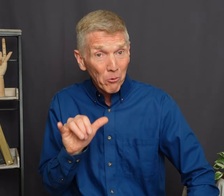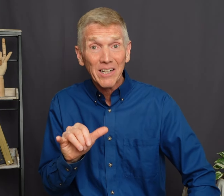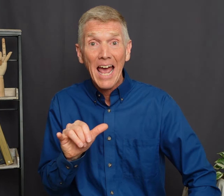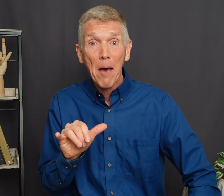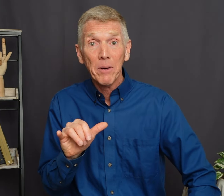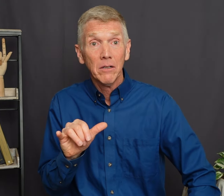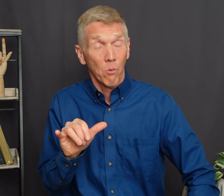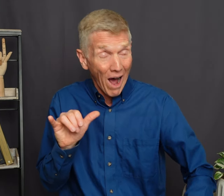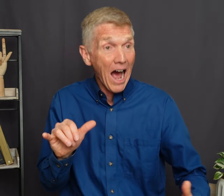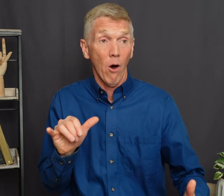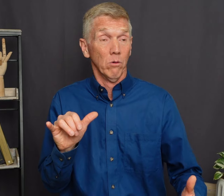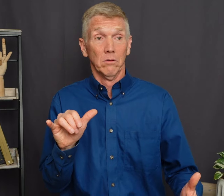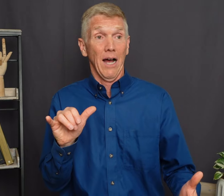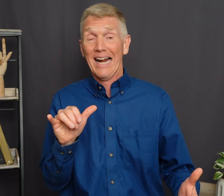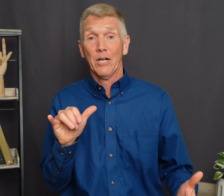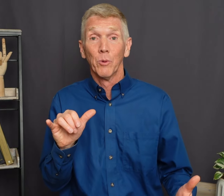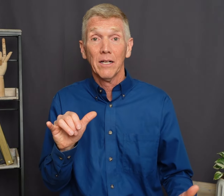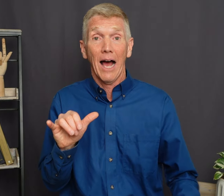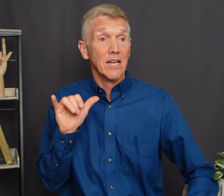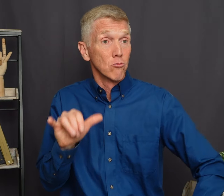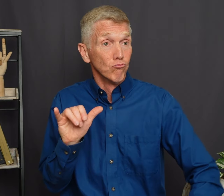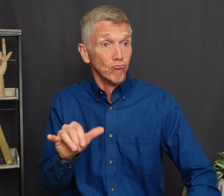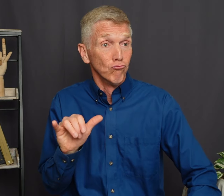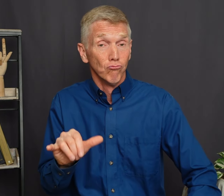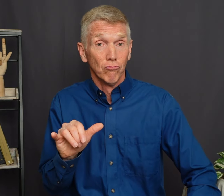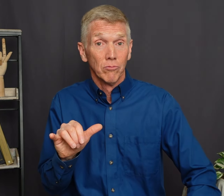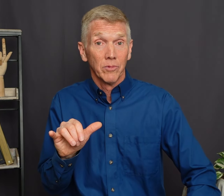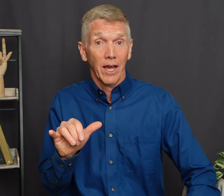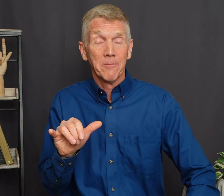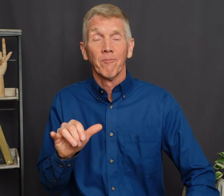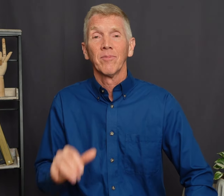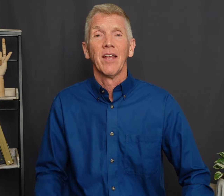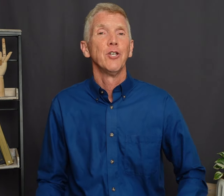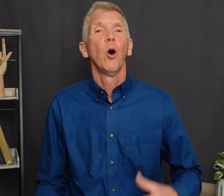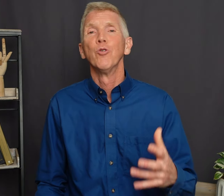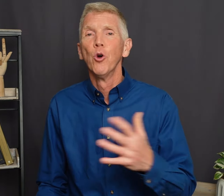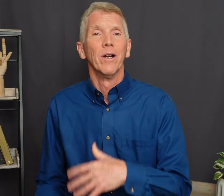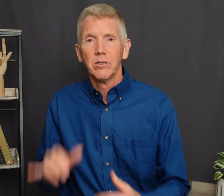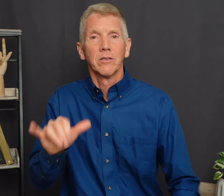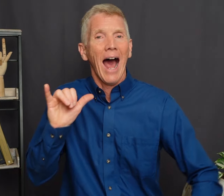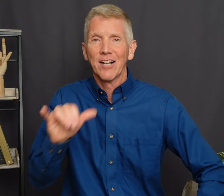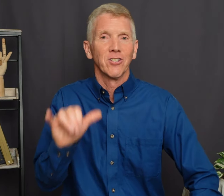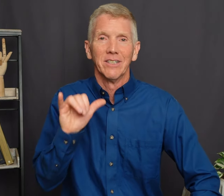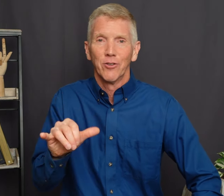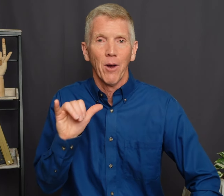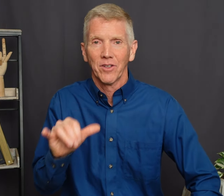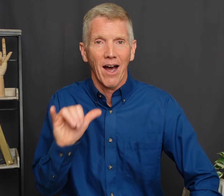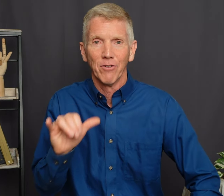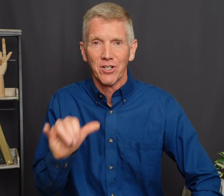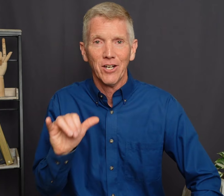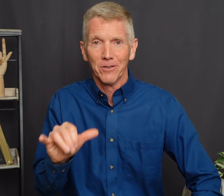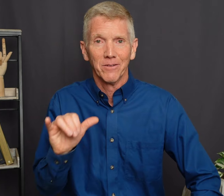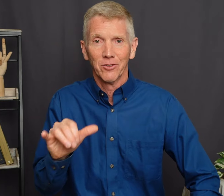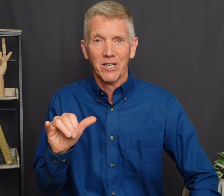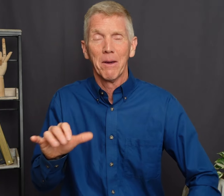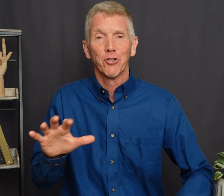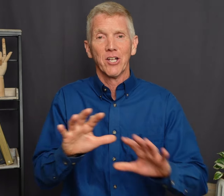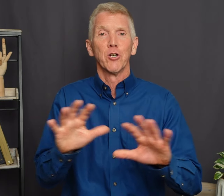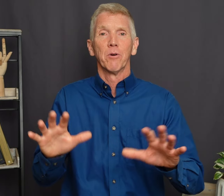really happen? Wow I didn't realize Okay Now you don't do it Constantly Throughout the conversation So let's make sure That's super